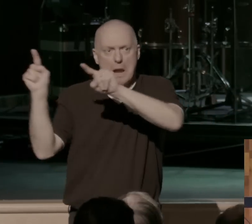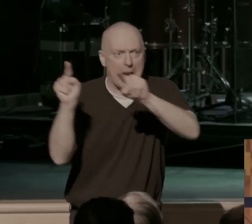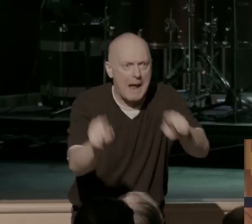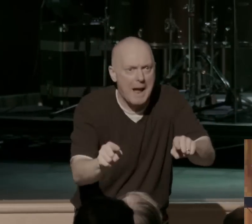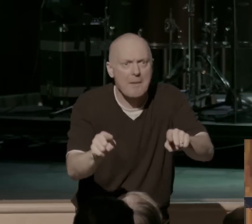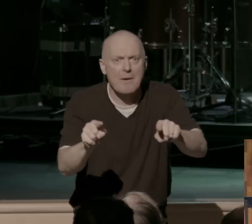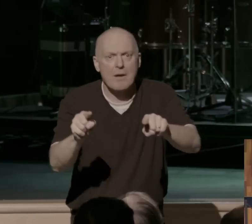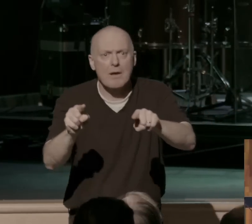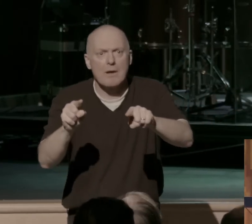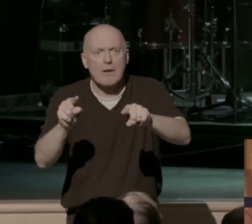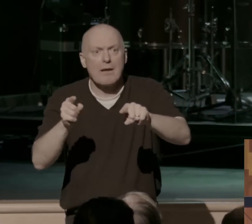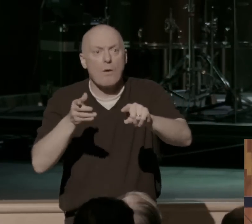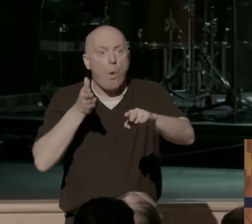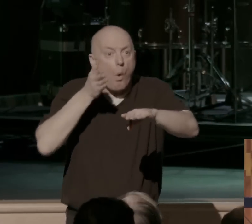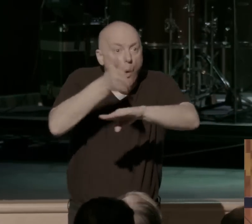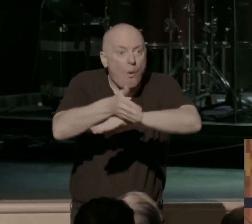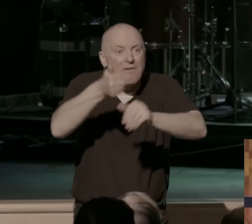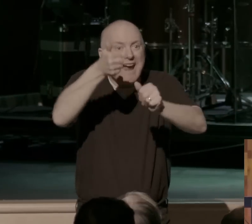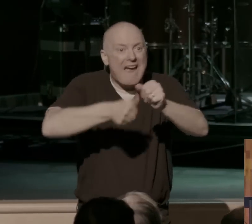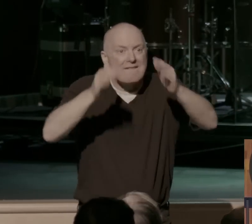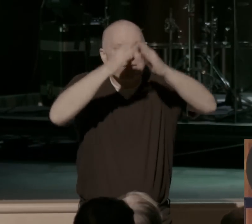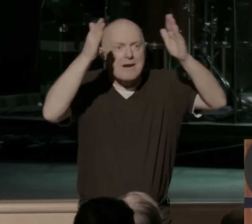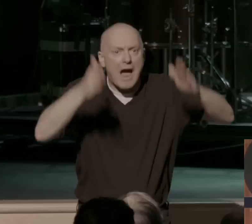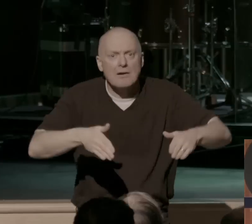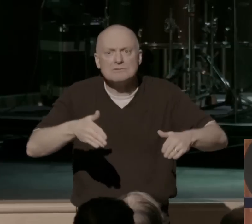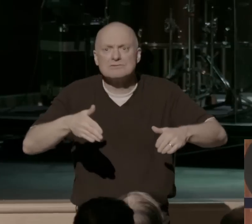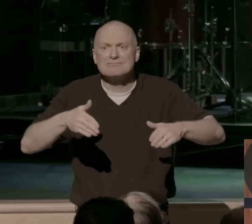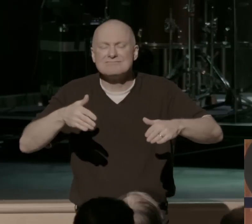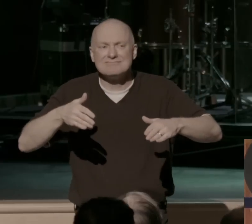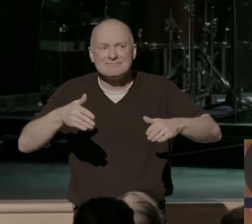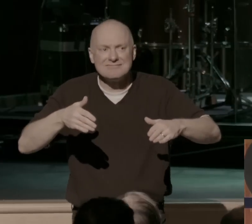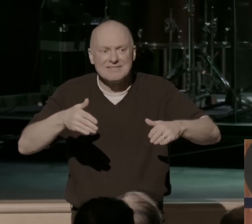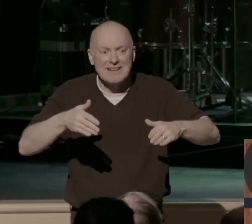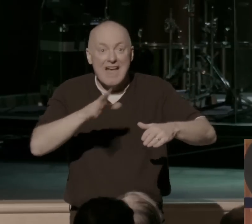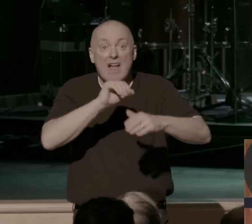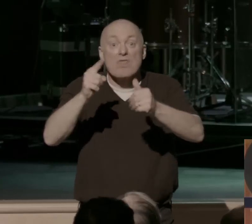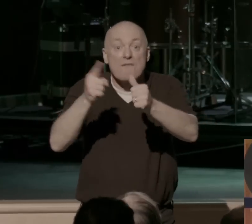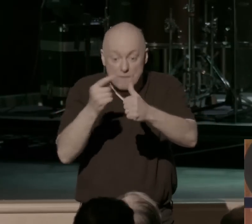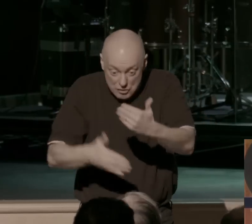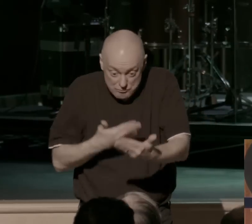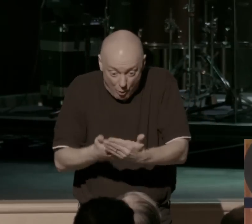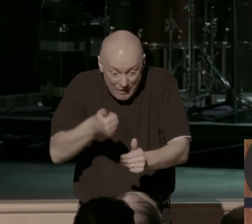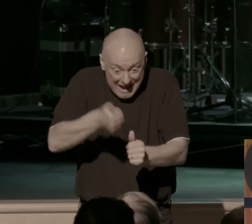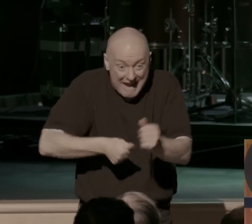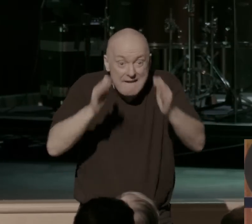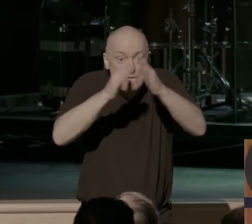over every household in Egypt. And the firstborn of every household will die.